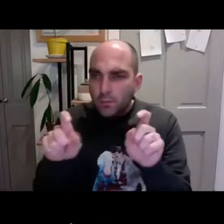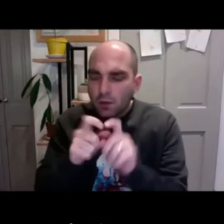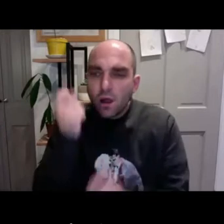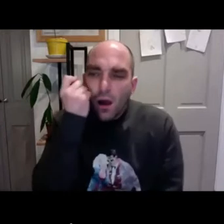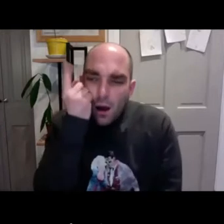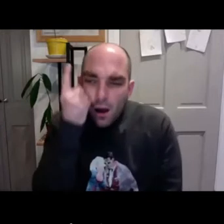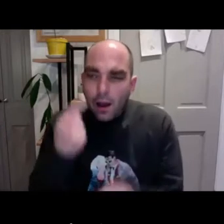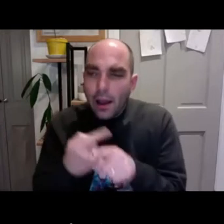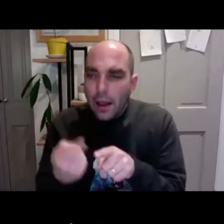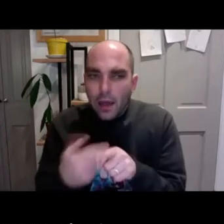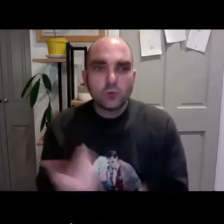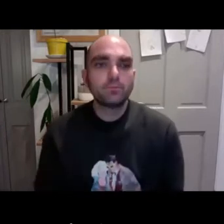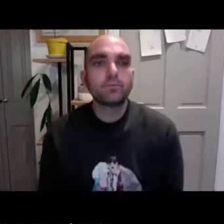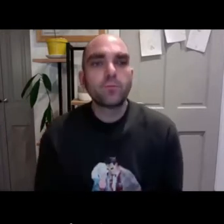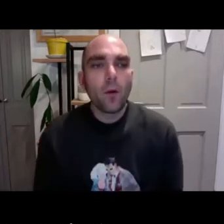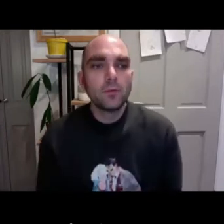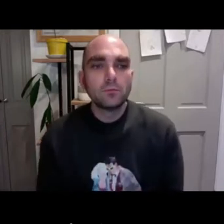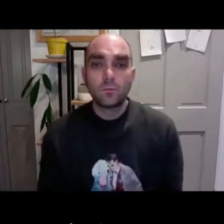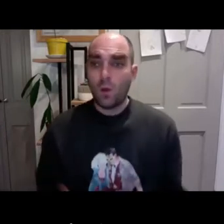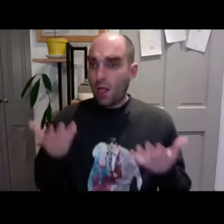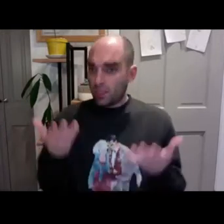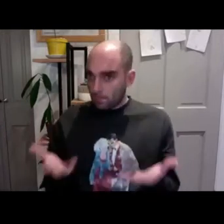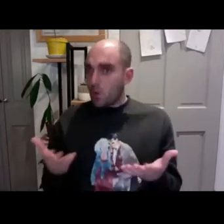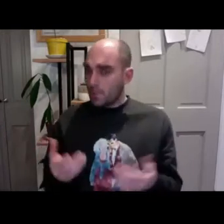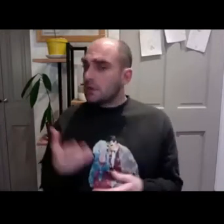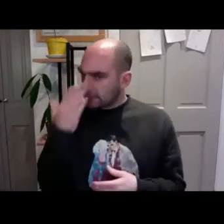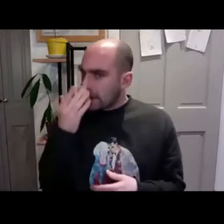And they'd like to go to watch a subtitle screening to start to understand English a bit more.